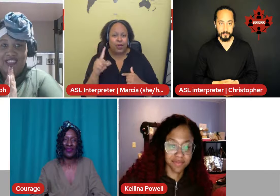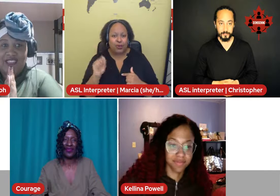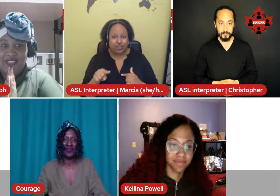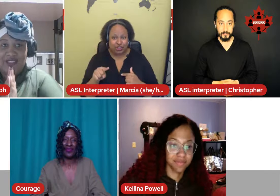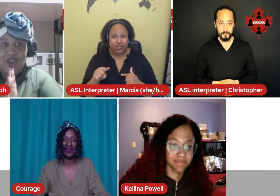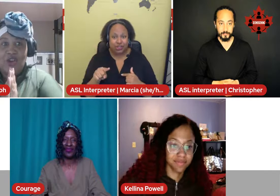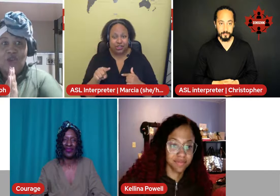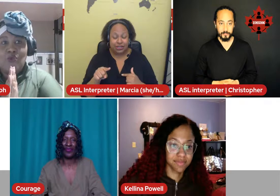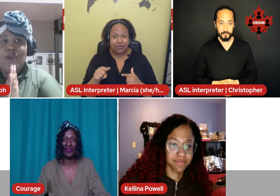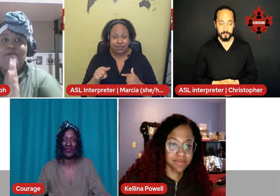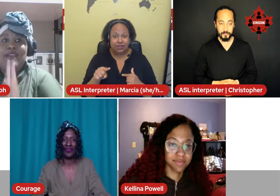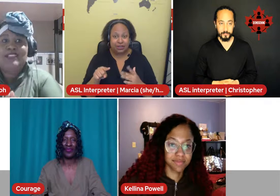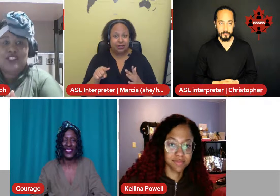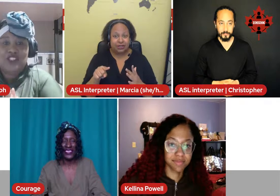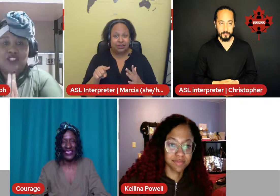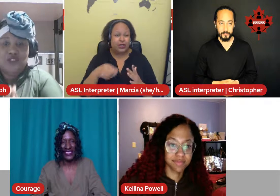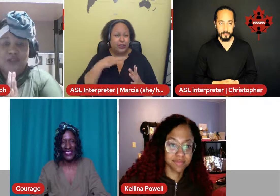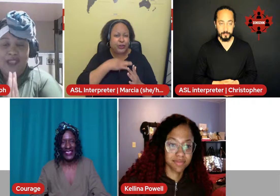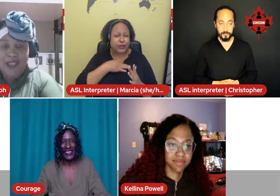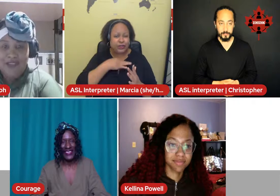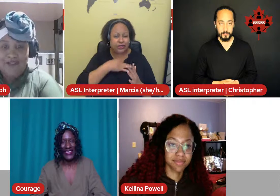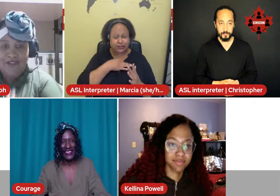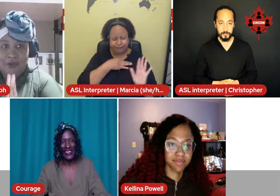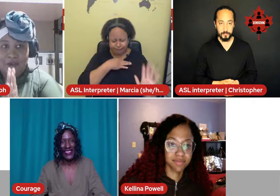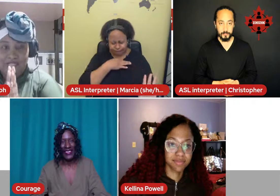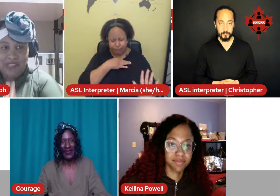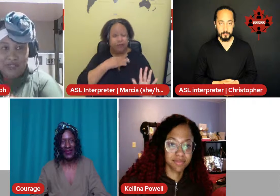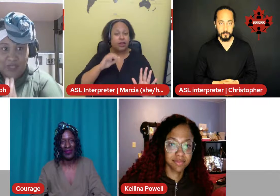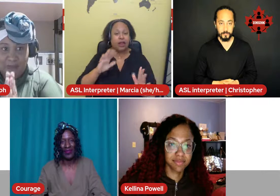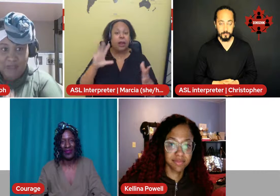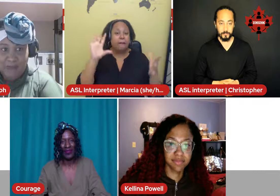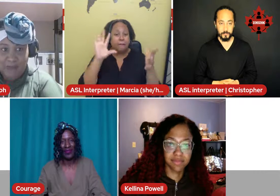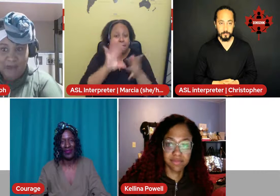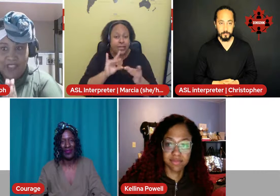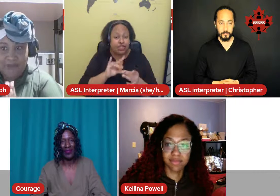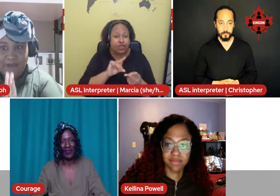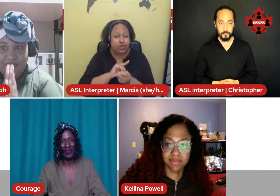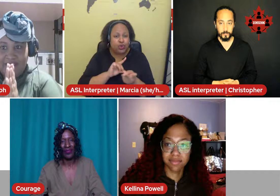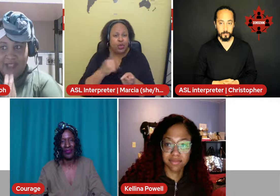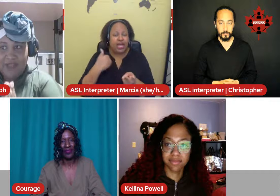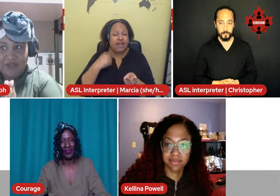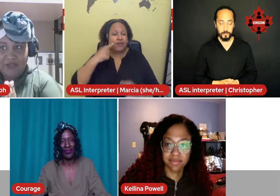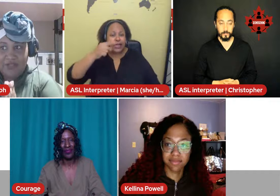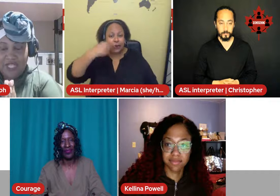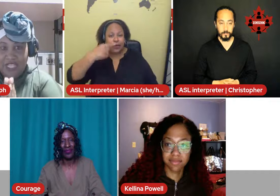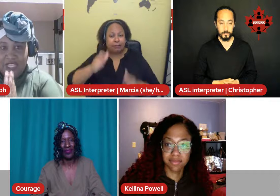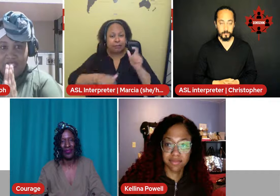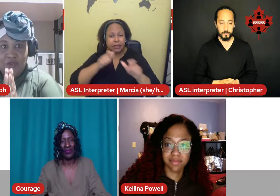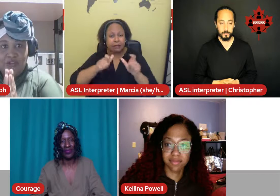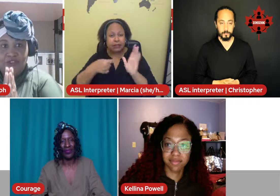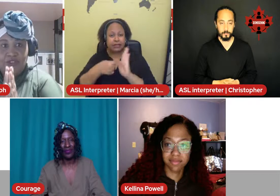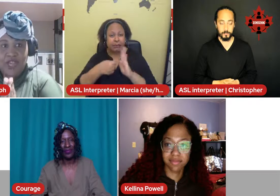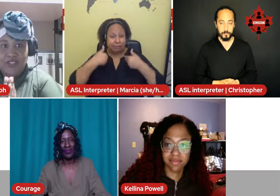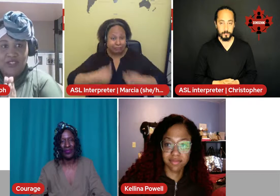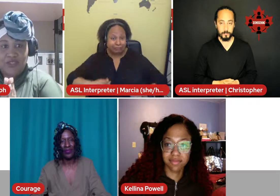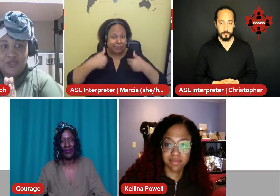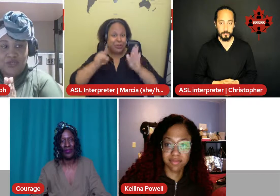is, what message do you have for hearing people like myself in order for us to